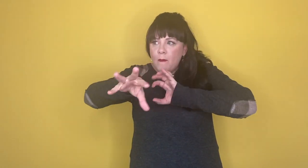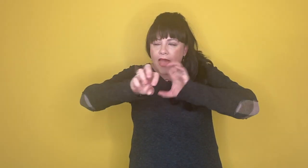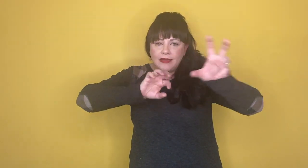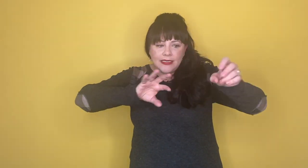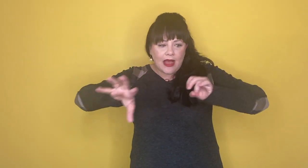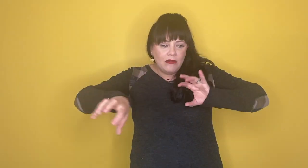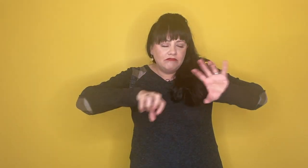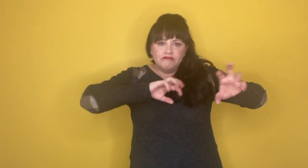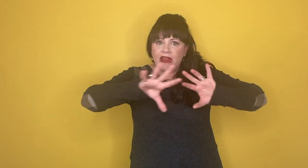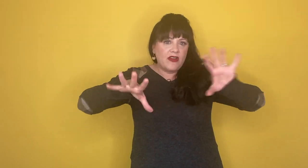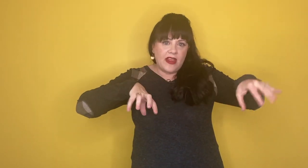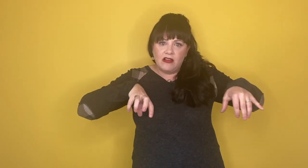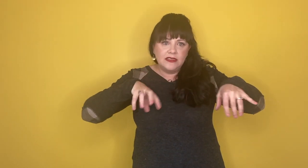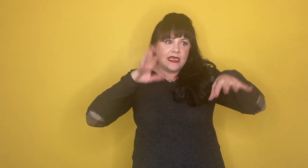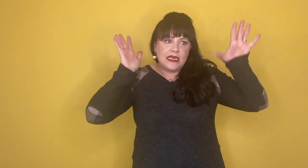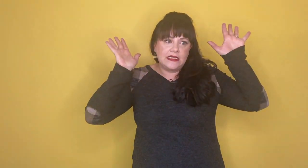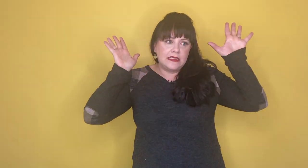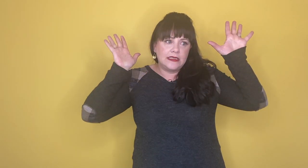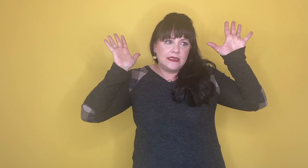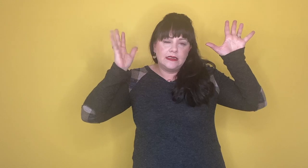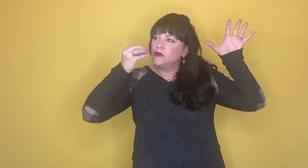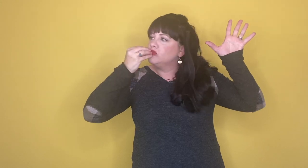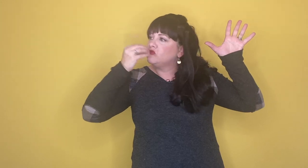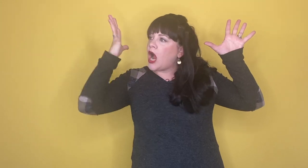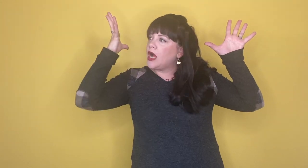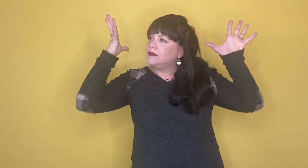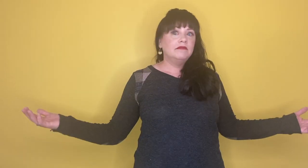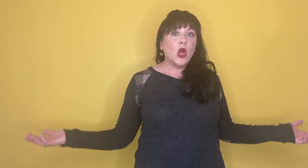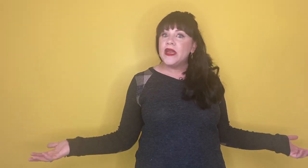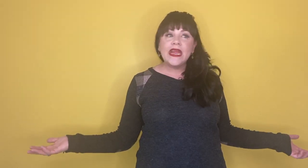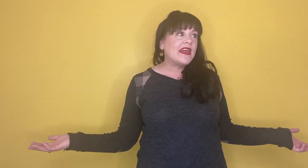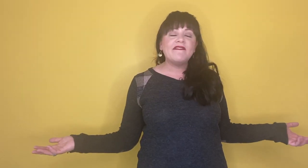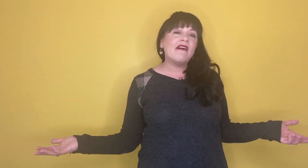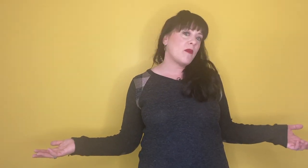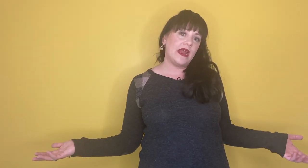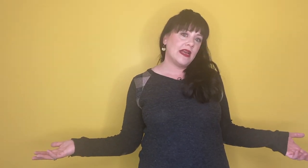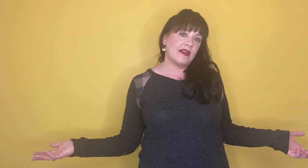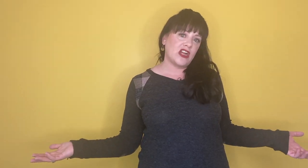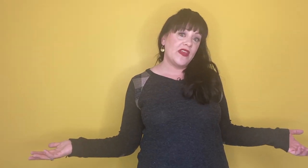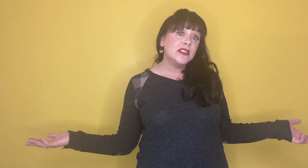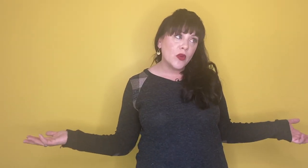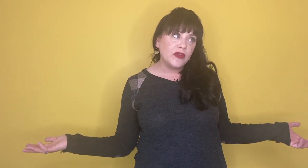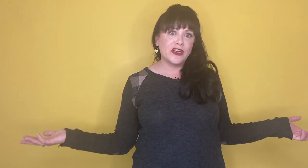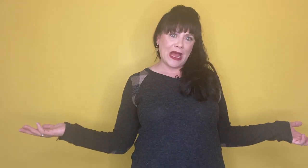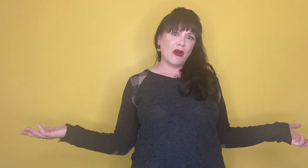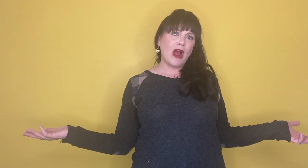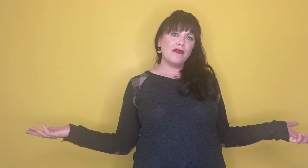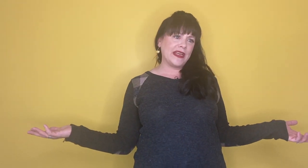balances out everything else. And it is... Nobody that I've ever met has ever done this. So if you're a sauerkraut Thanksgiving